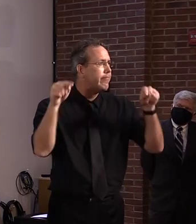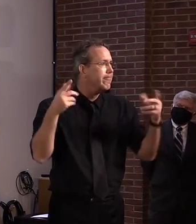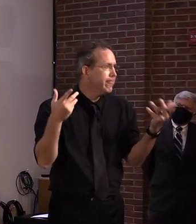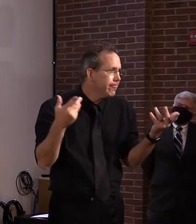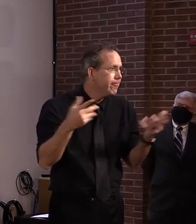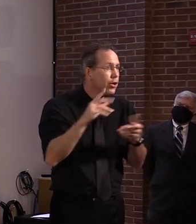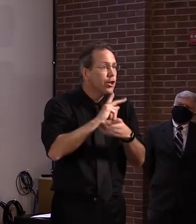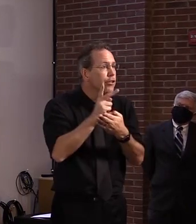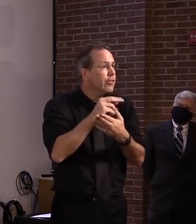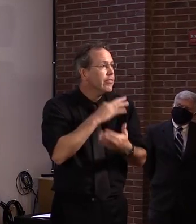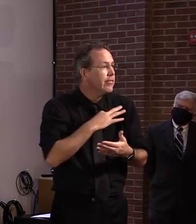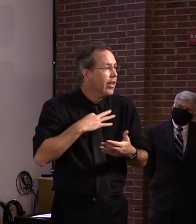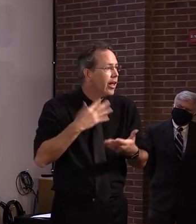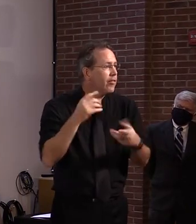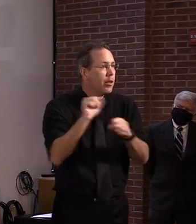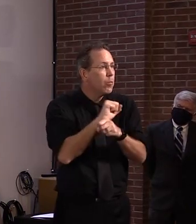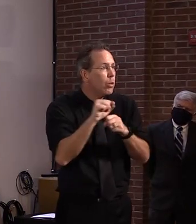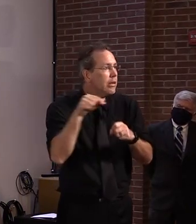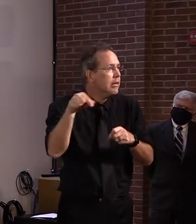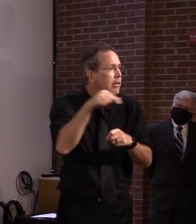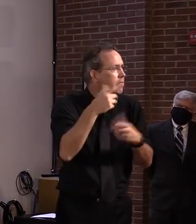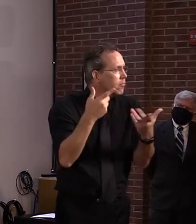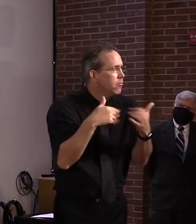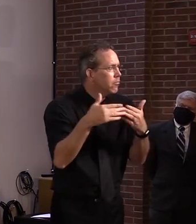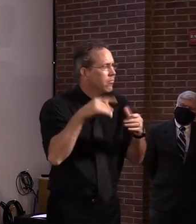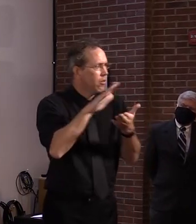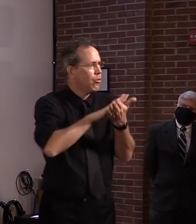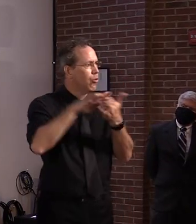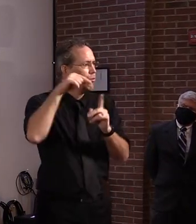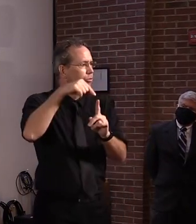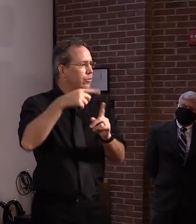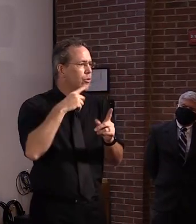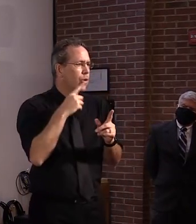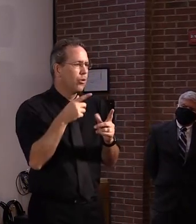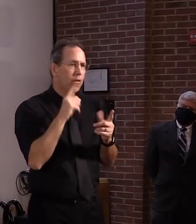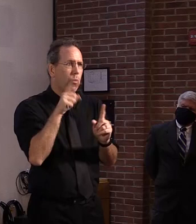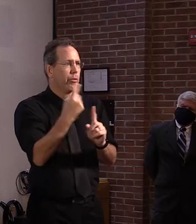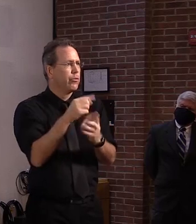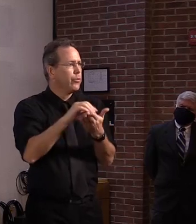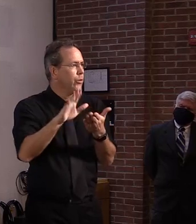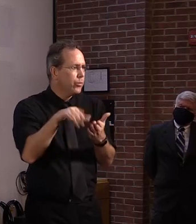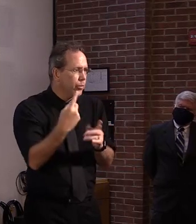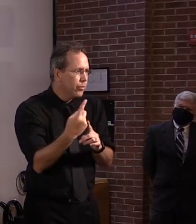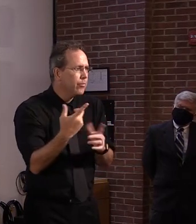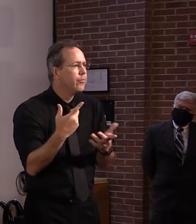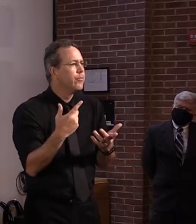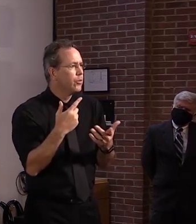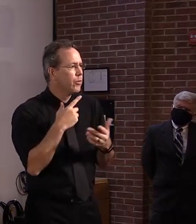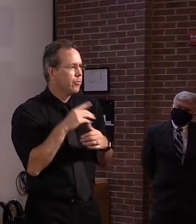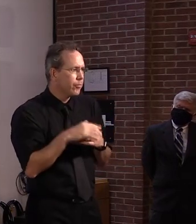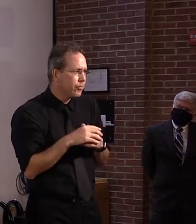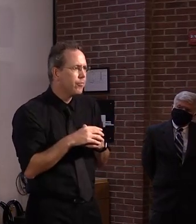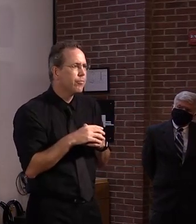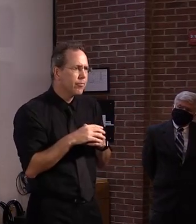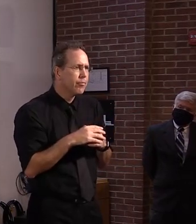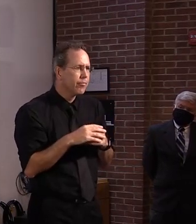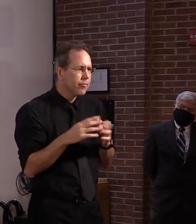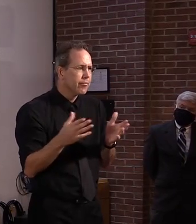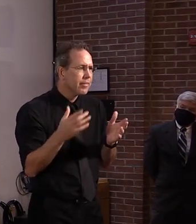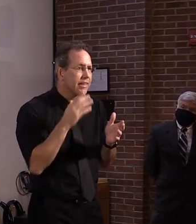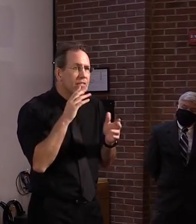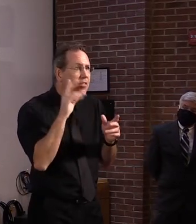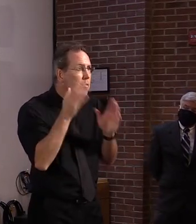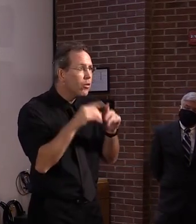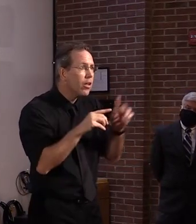just as Secretary French has been talking with schools, uh, you need a certain number of those to just have